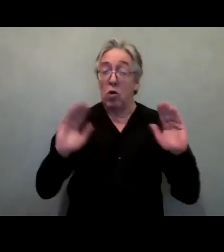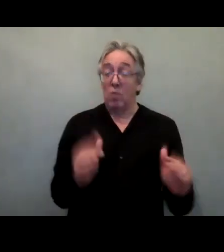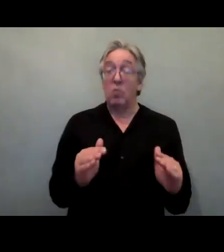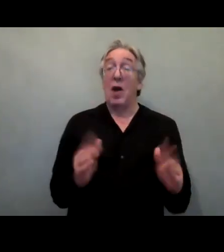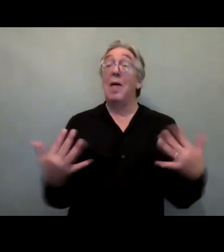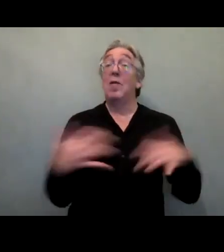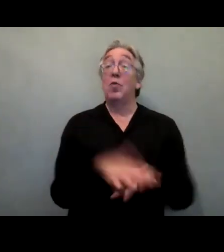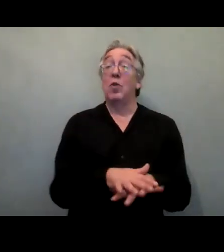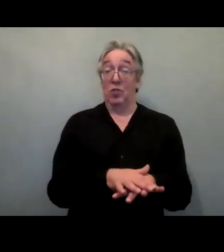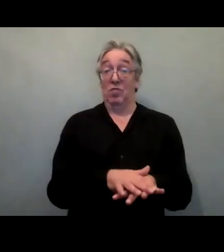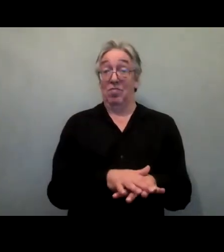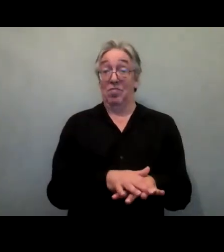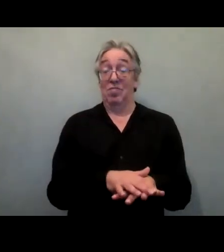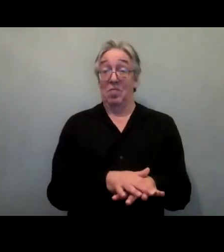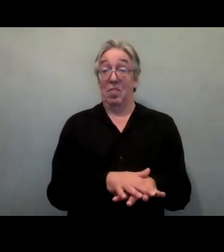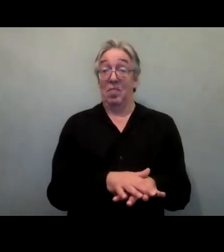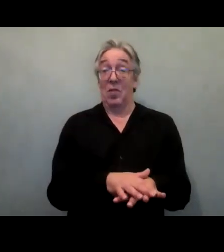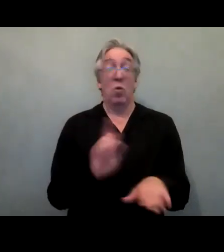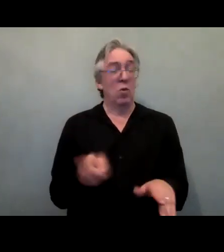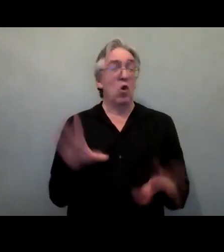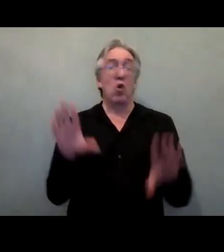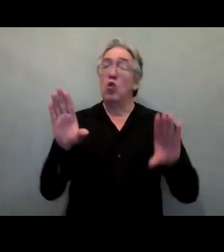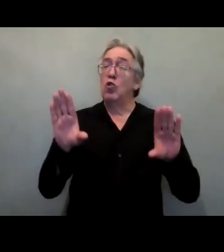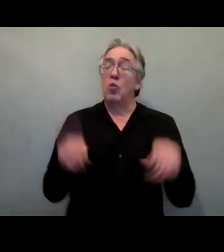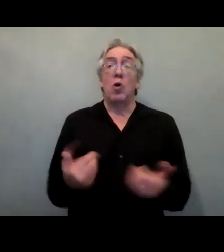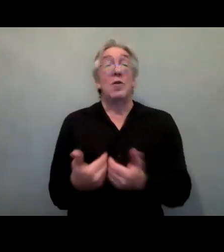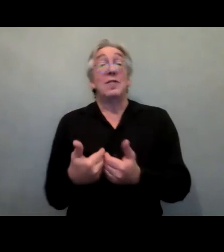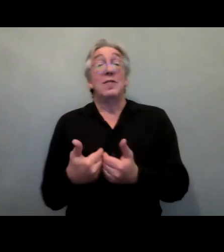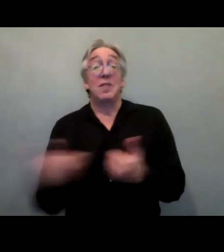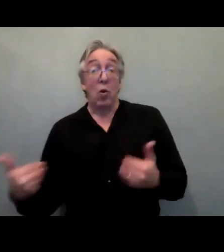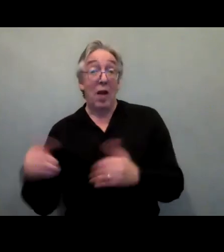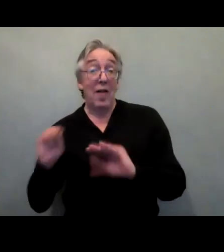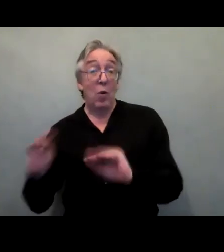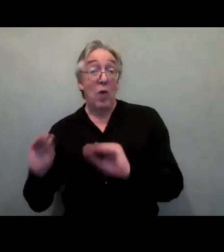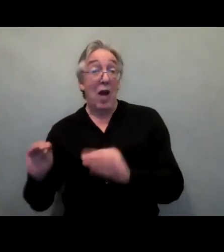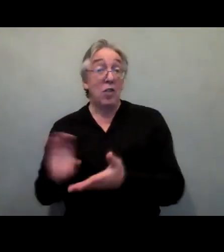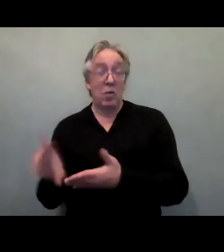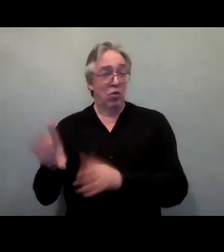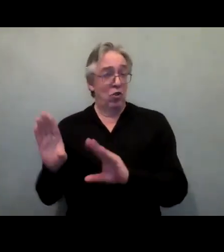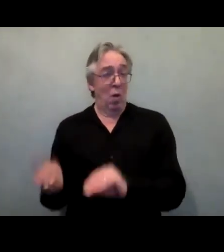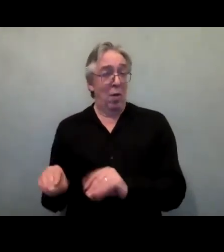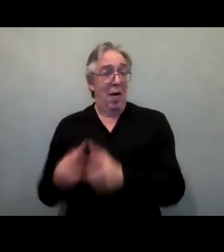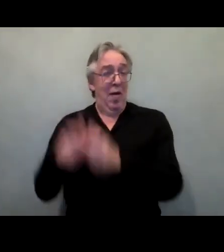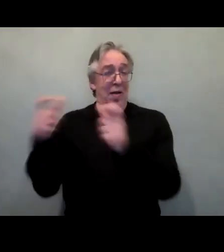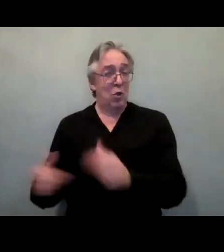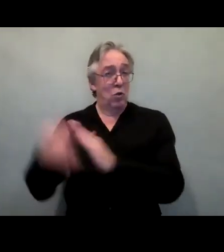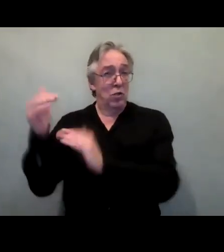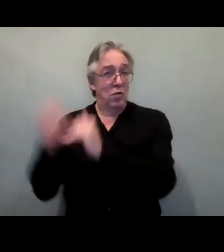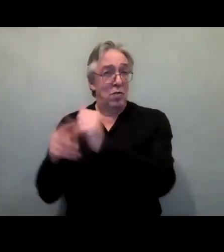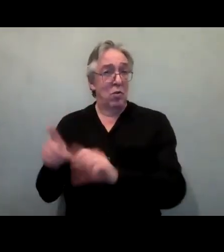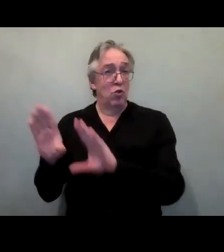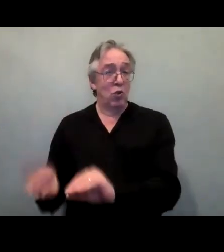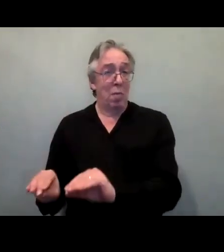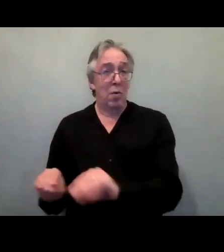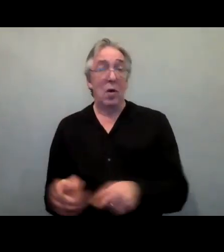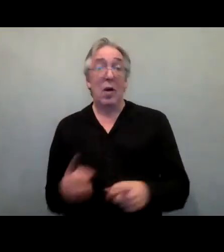financing institutions or segregated education, for example, and more participation of people with disabilities and their organizations